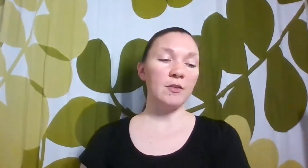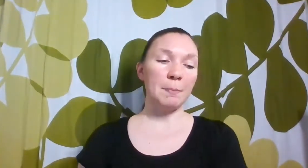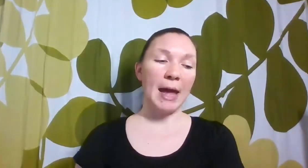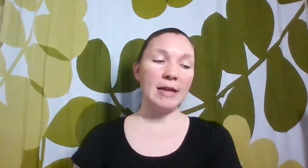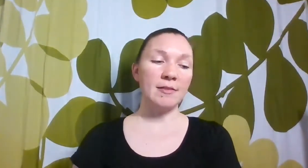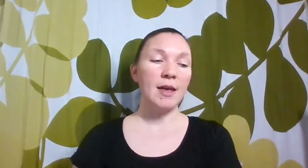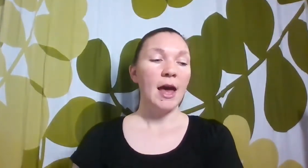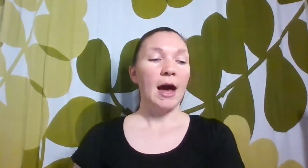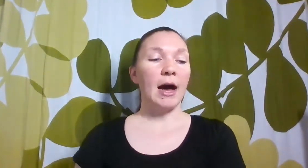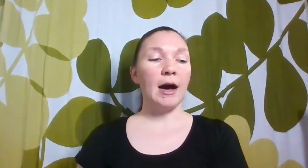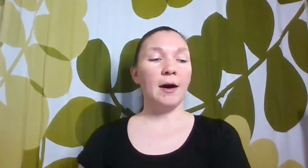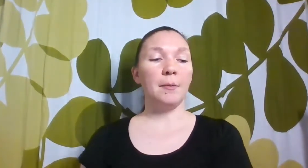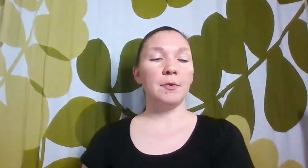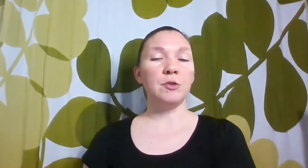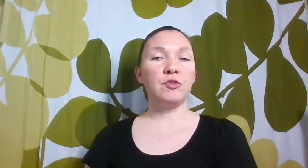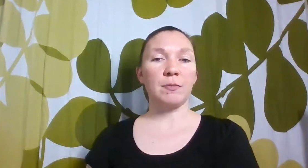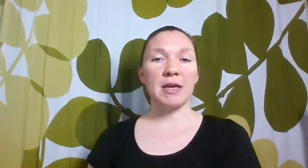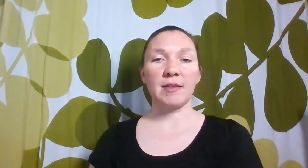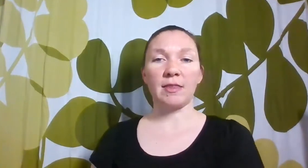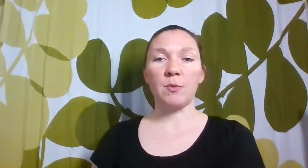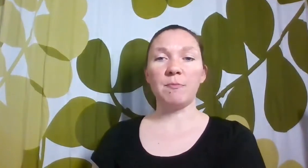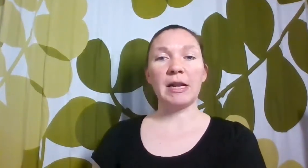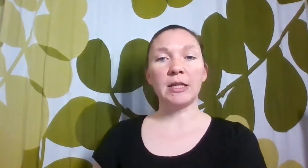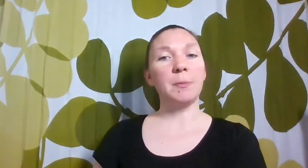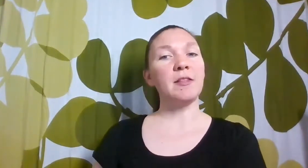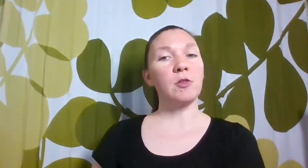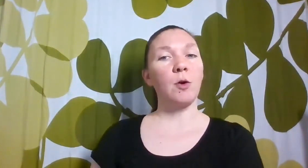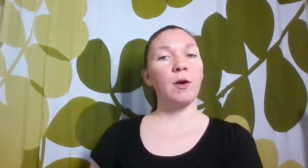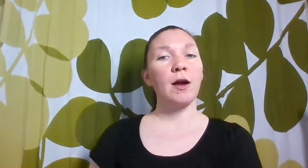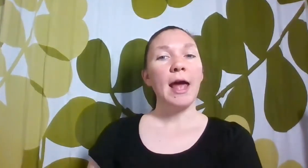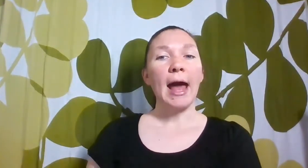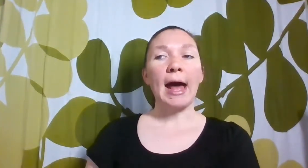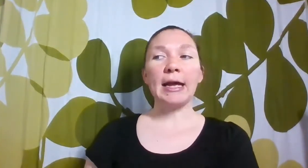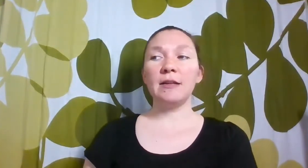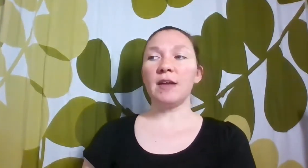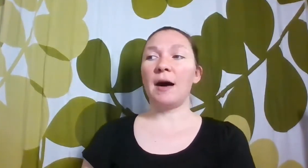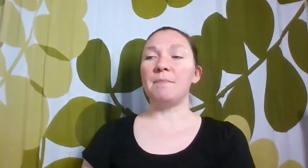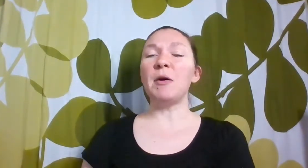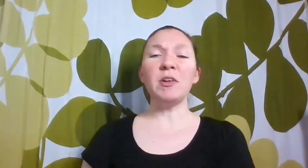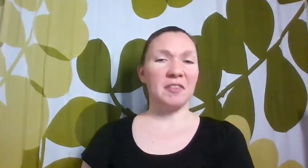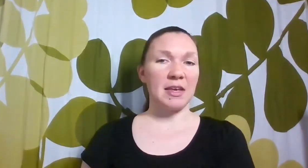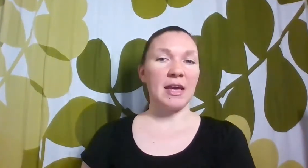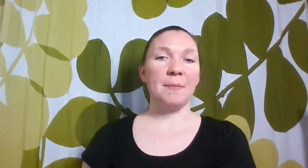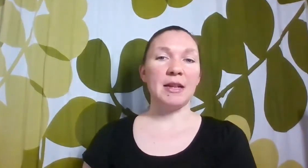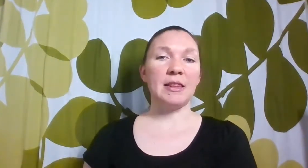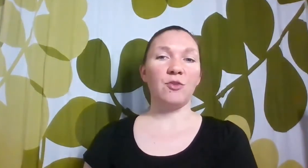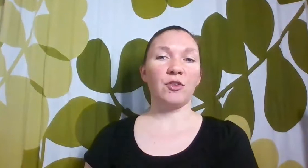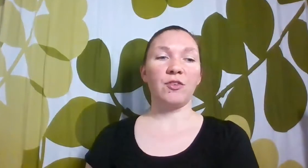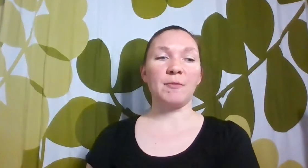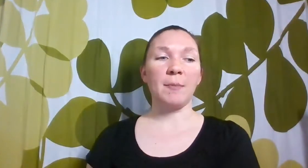pace just because I think we've been a little bit slower at it. But we'll see. I mean, those are sometimes